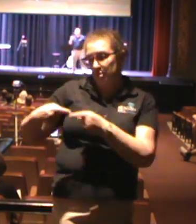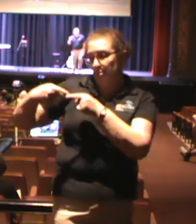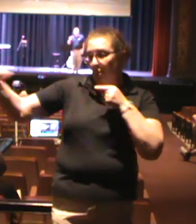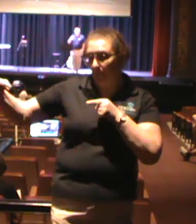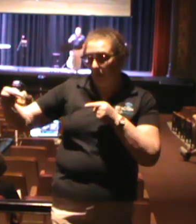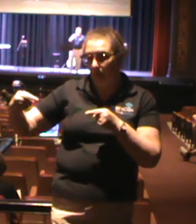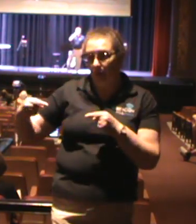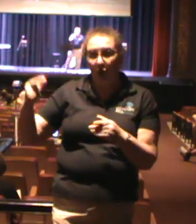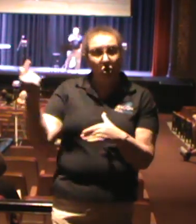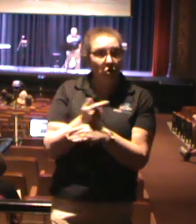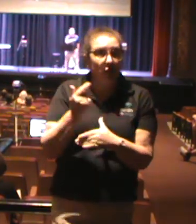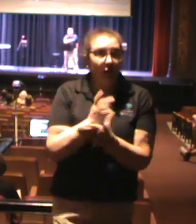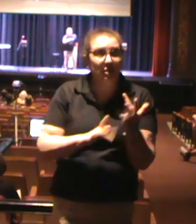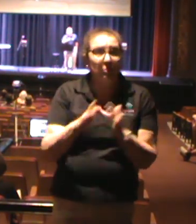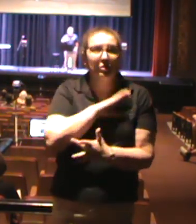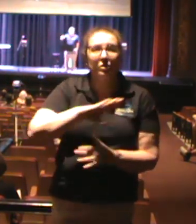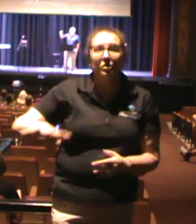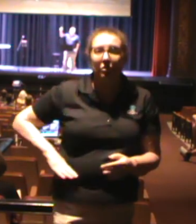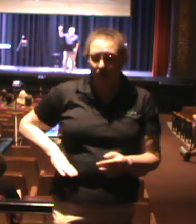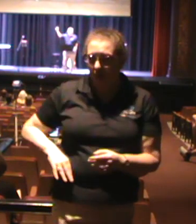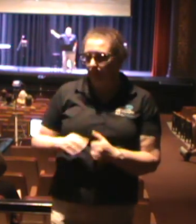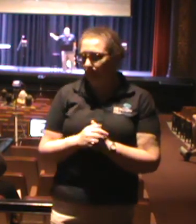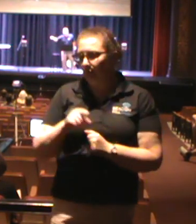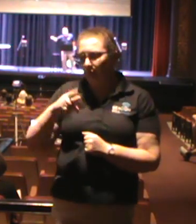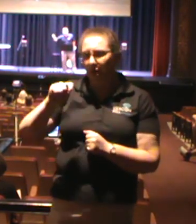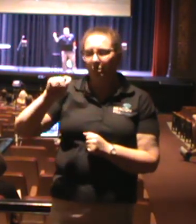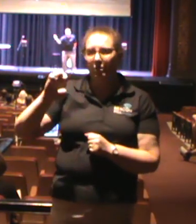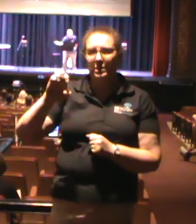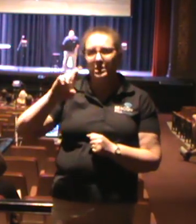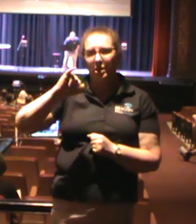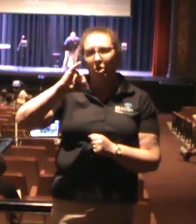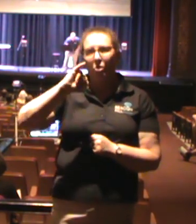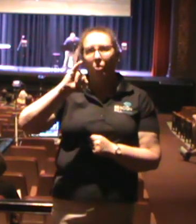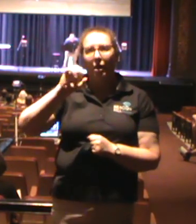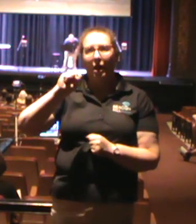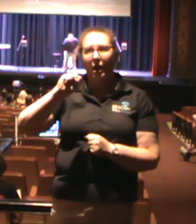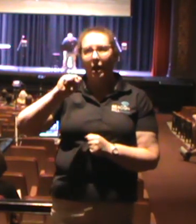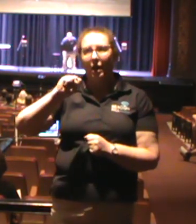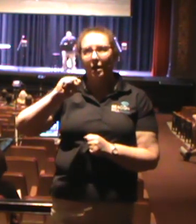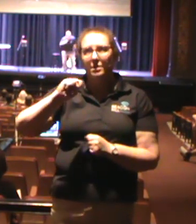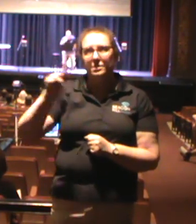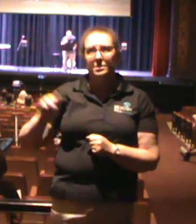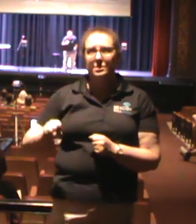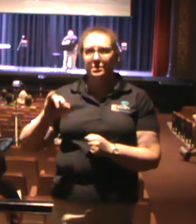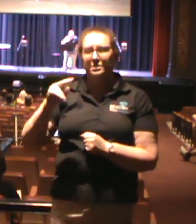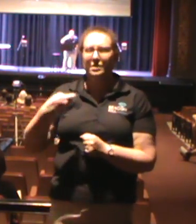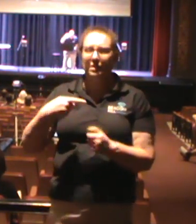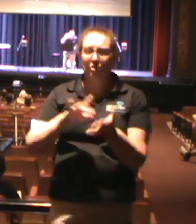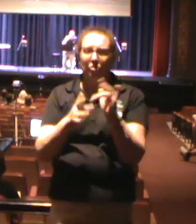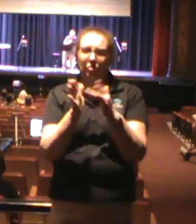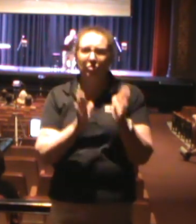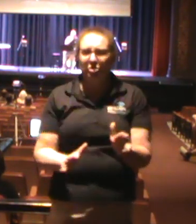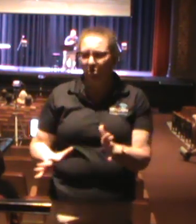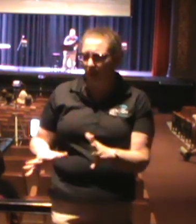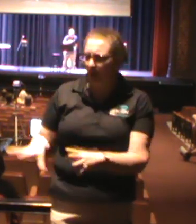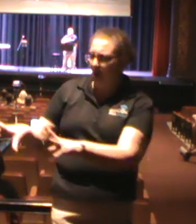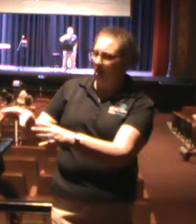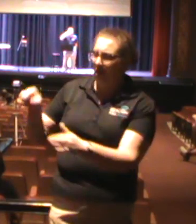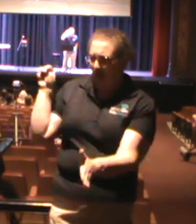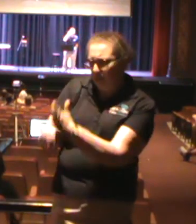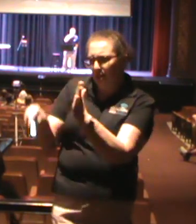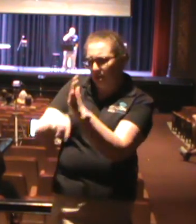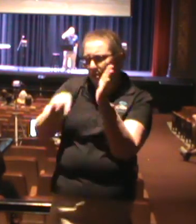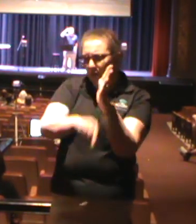of Jesus Christ. He was terrorizing Christians. He was killing them, dragging them to prison. And yet, if there's anybody